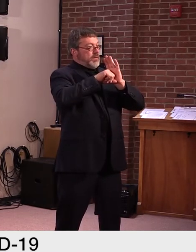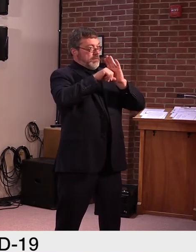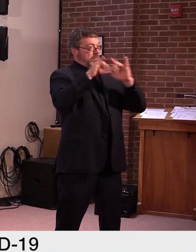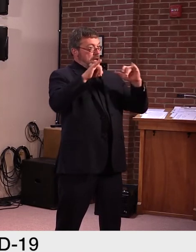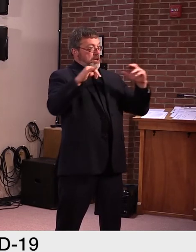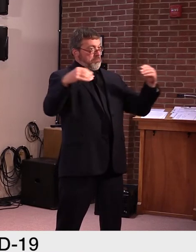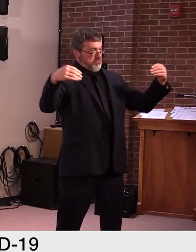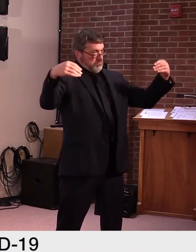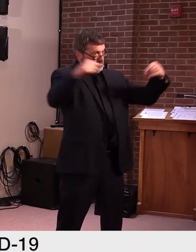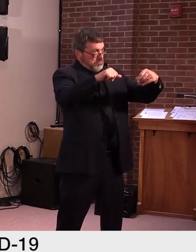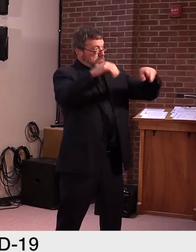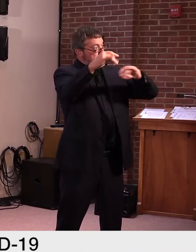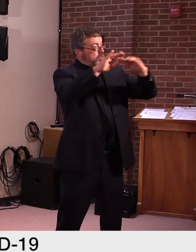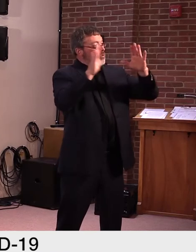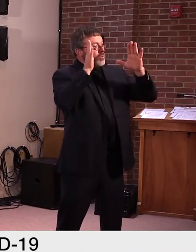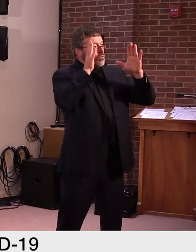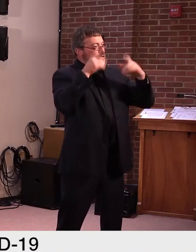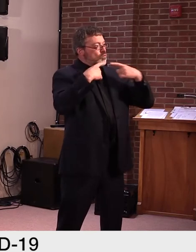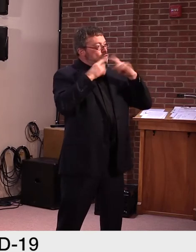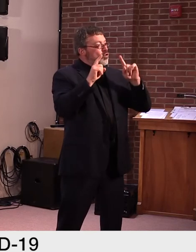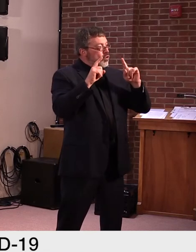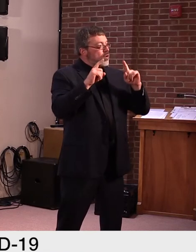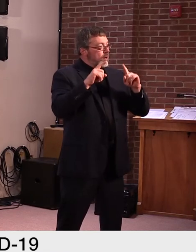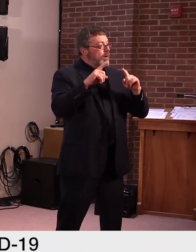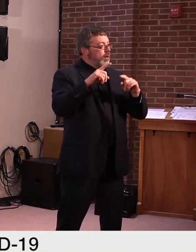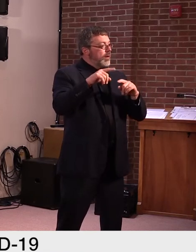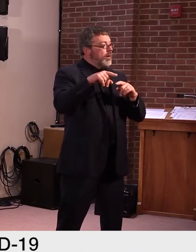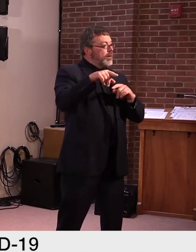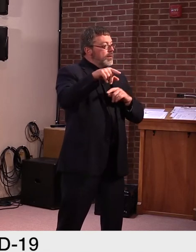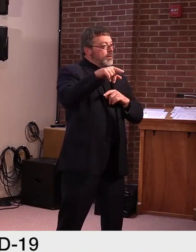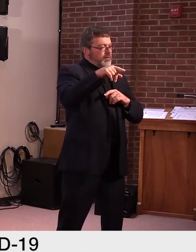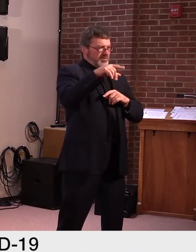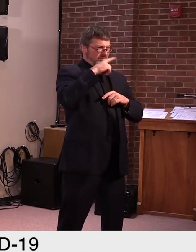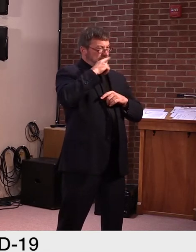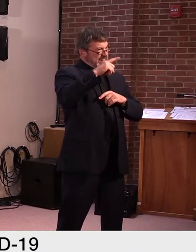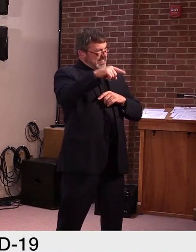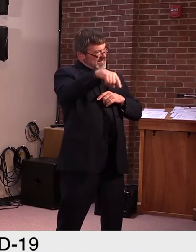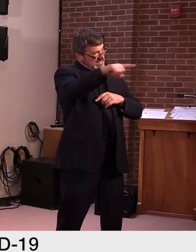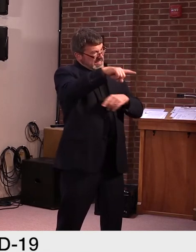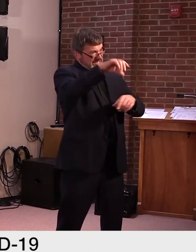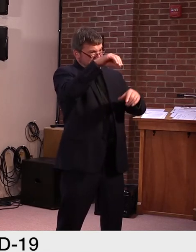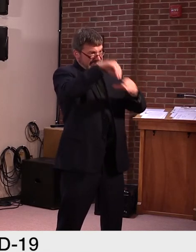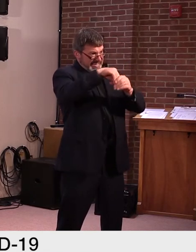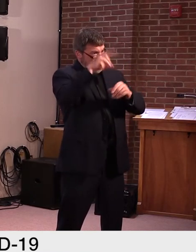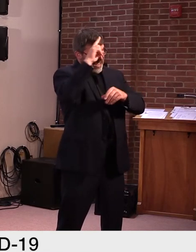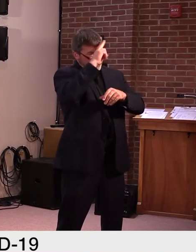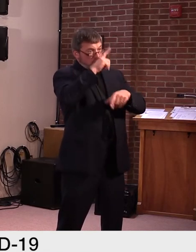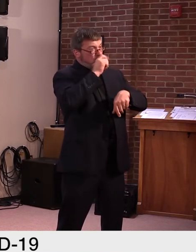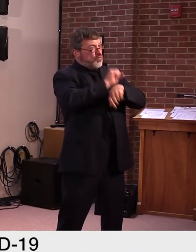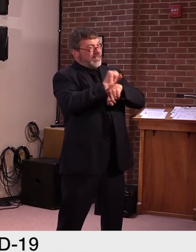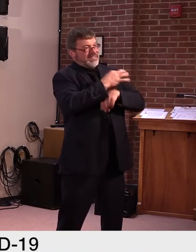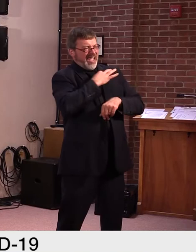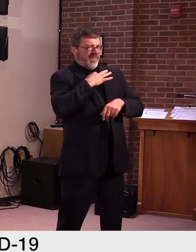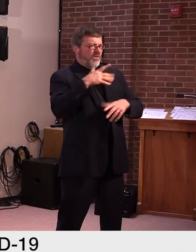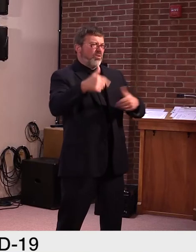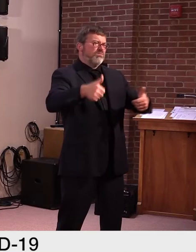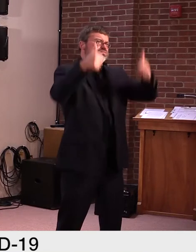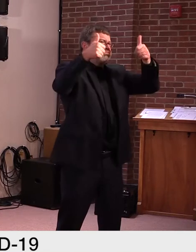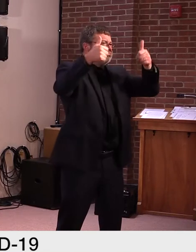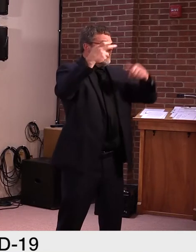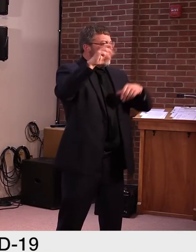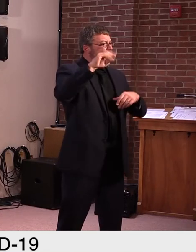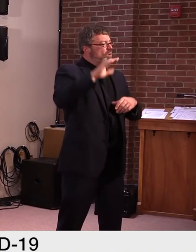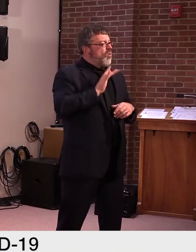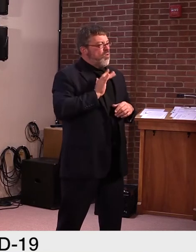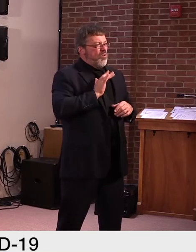providers are heroes. And they showed that during, um, COVID and still show that today. But